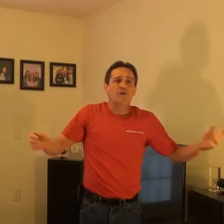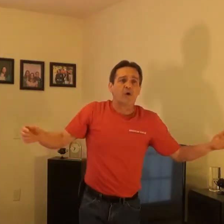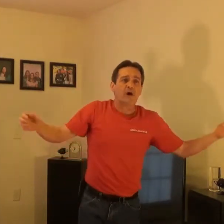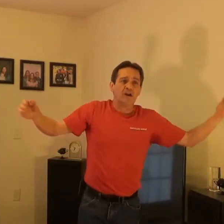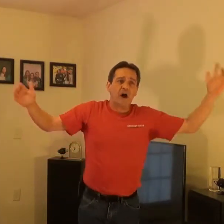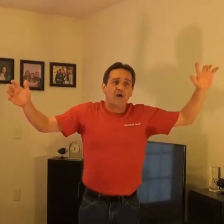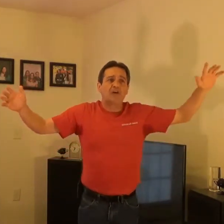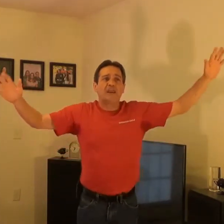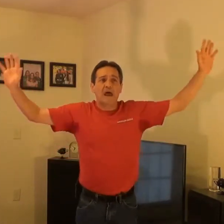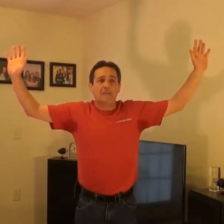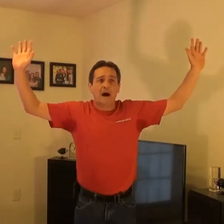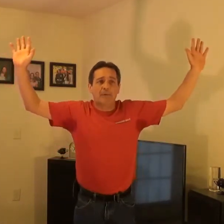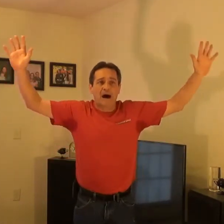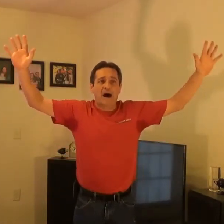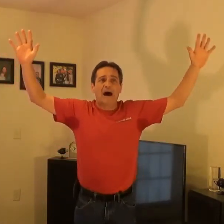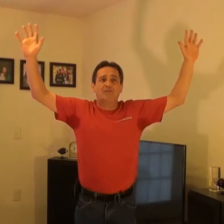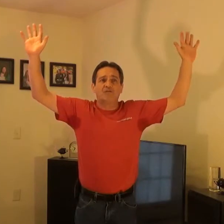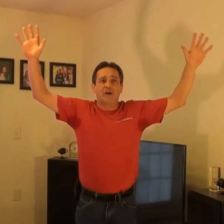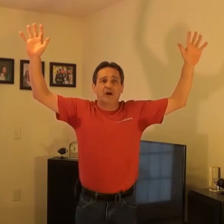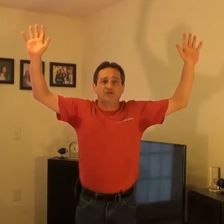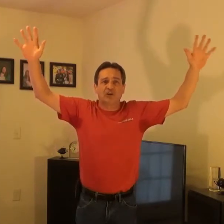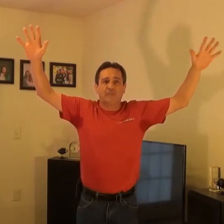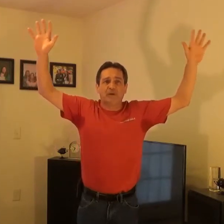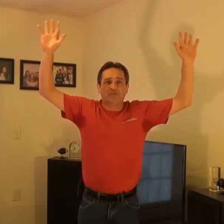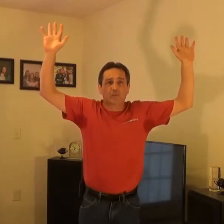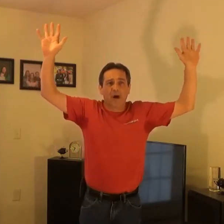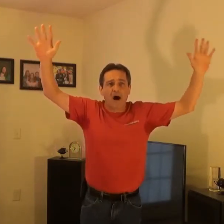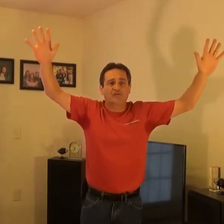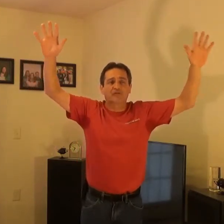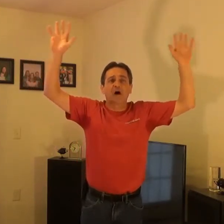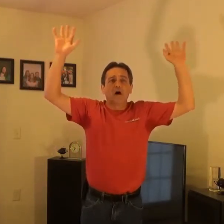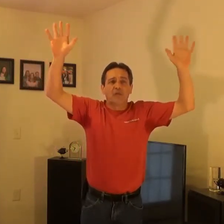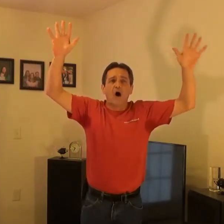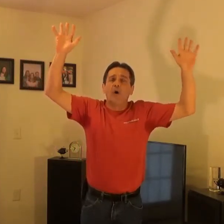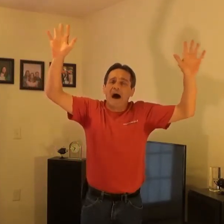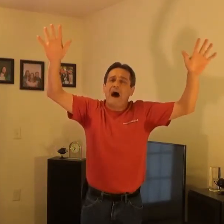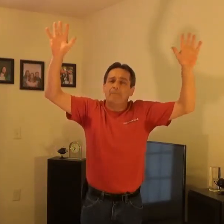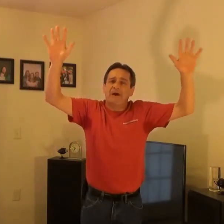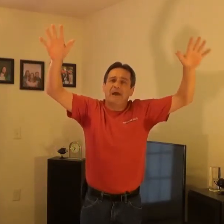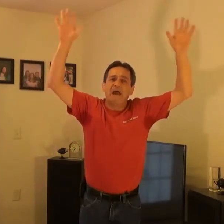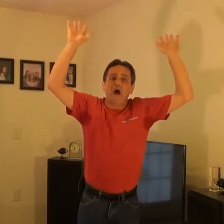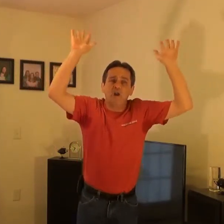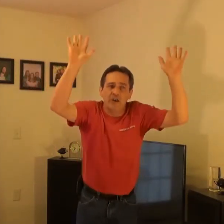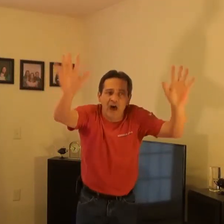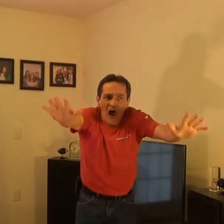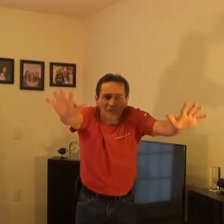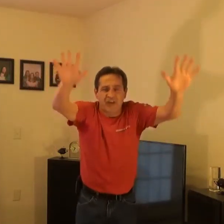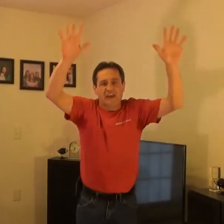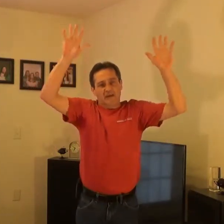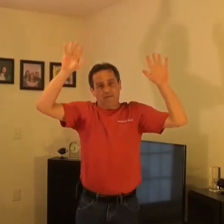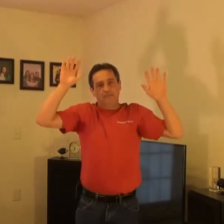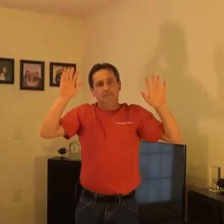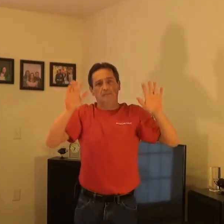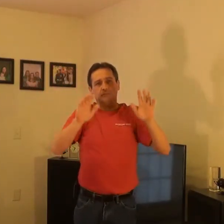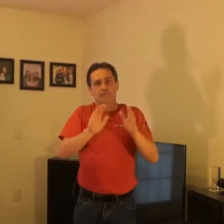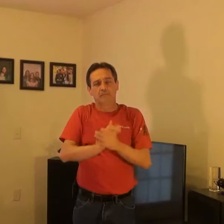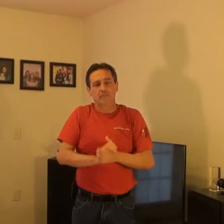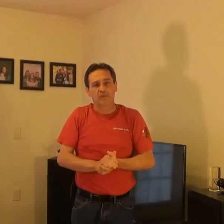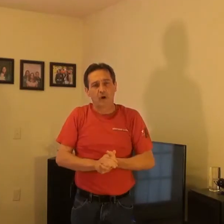For in nothing am I behind the very chiefest apostles, though I be nothing. Though